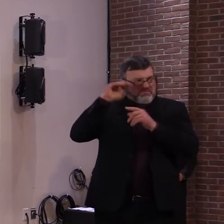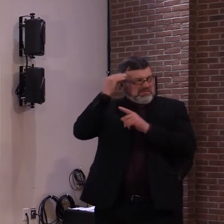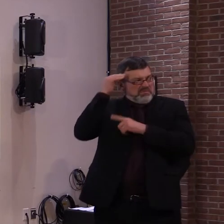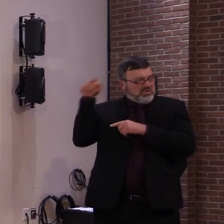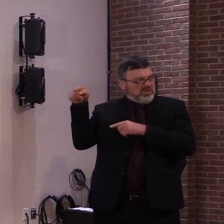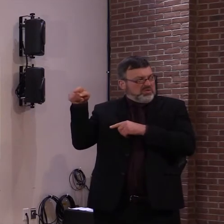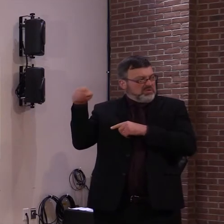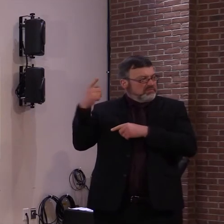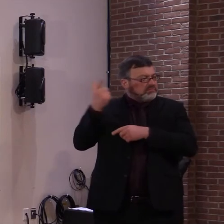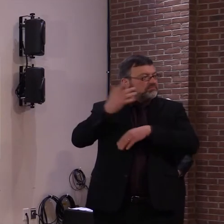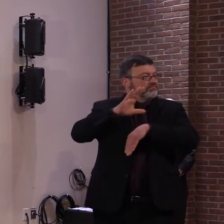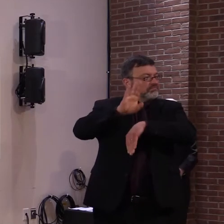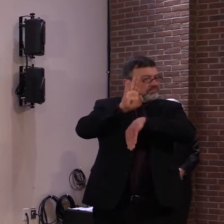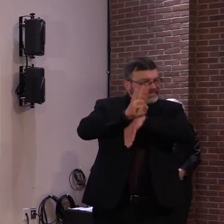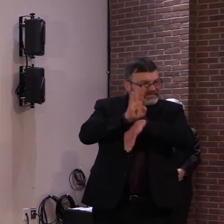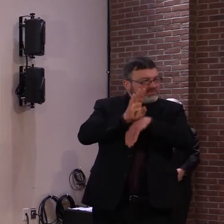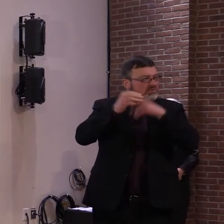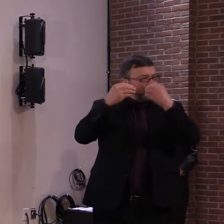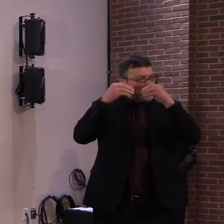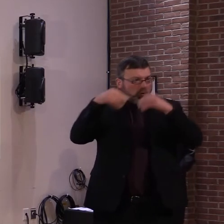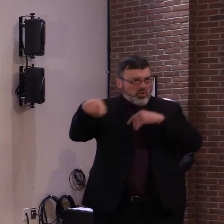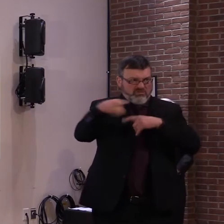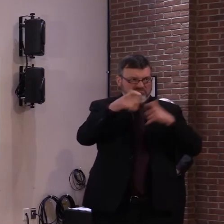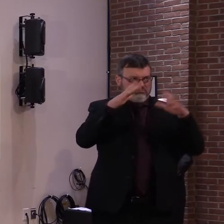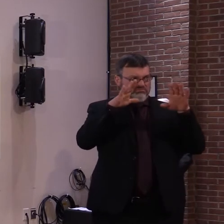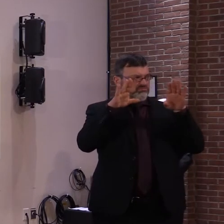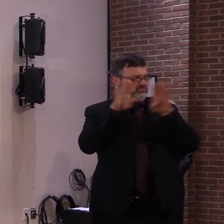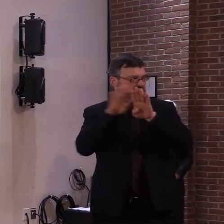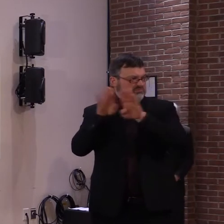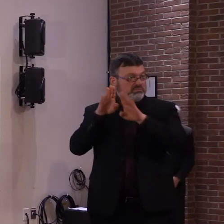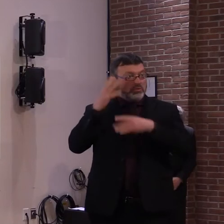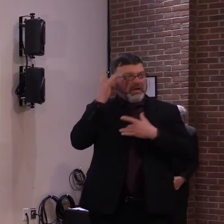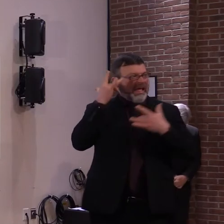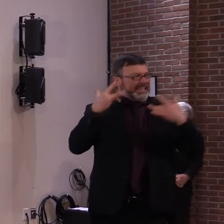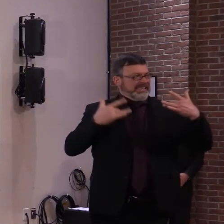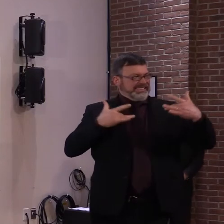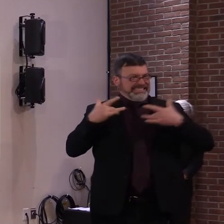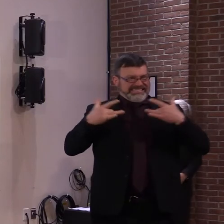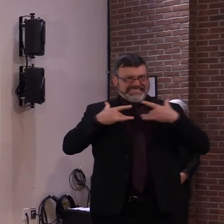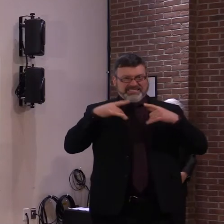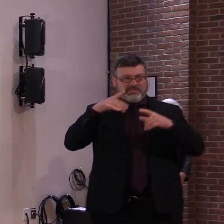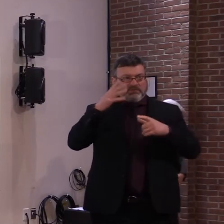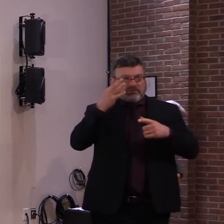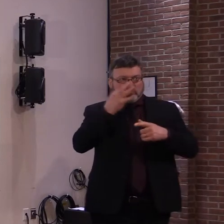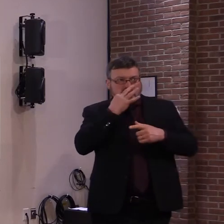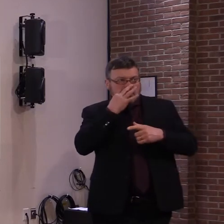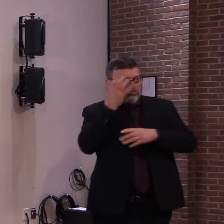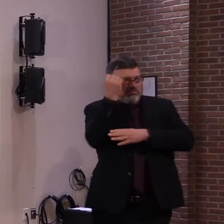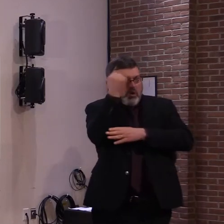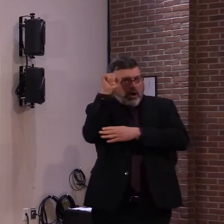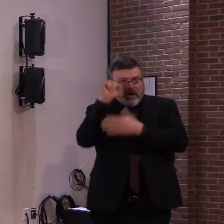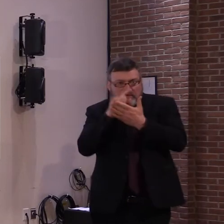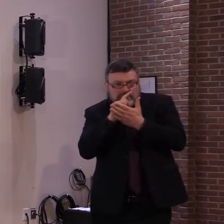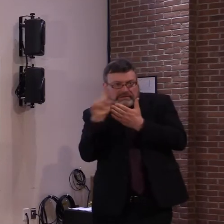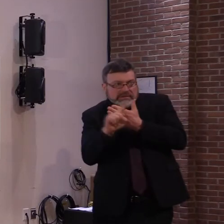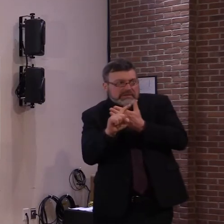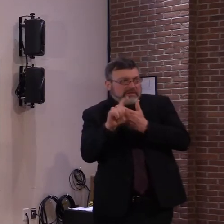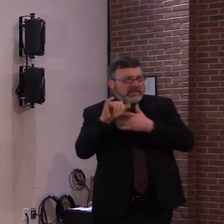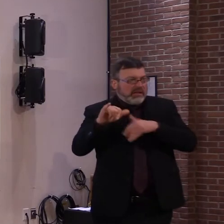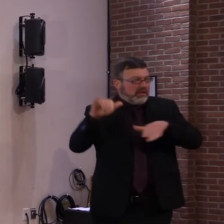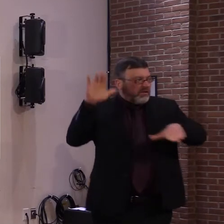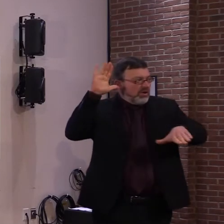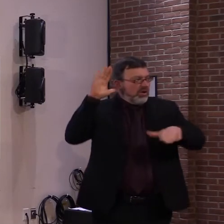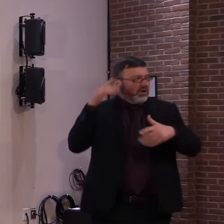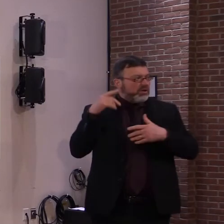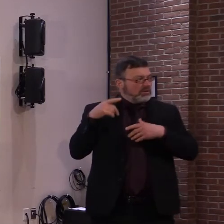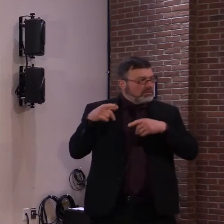guys have heard any of the thoughts in Vermont and if you feel that's necessary action to take. Yeah, I'm, uh,